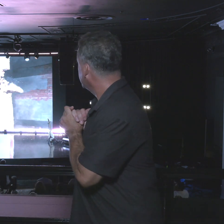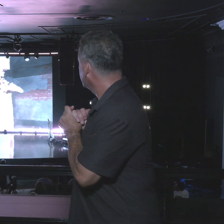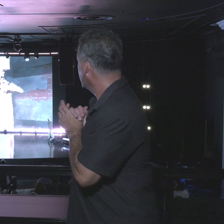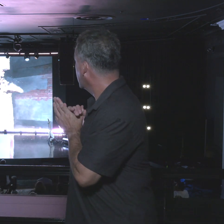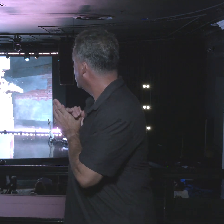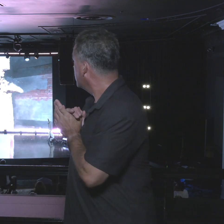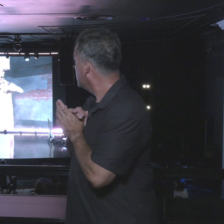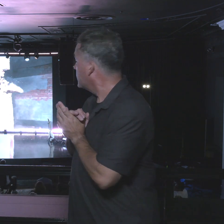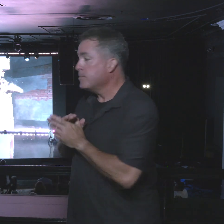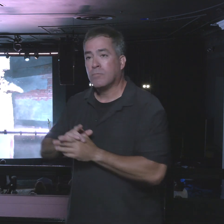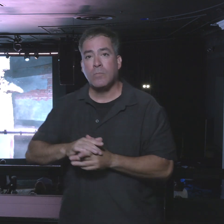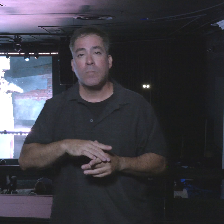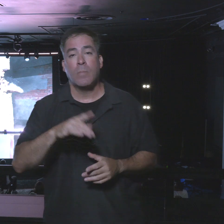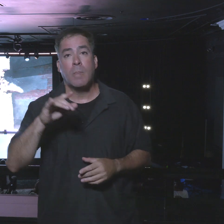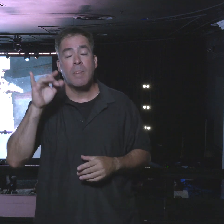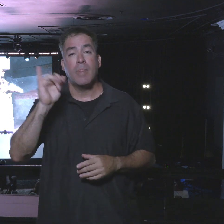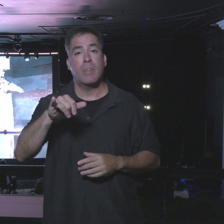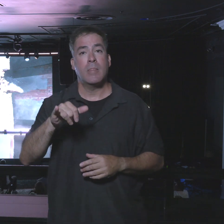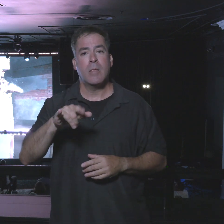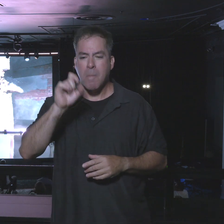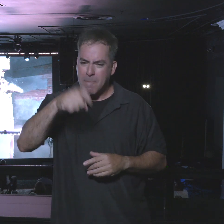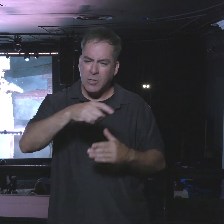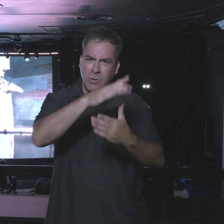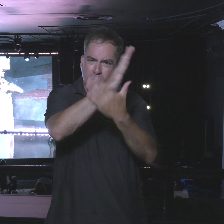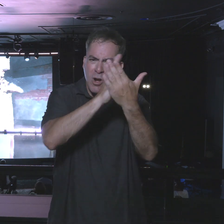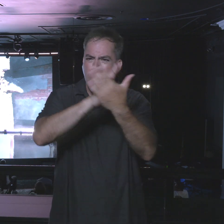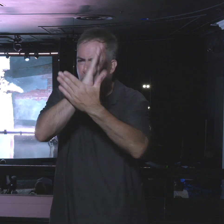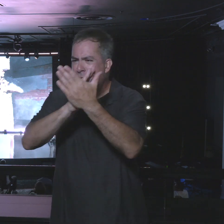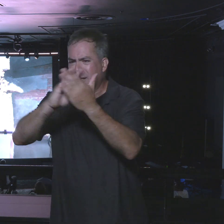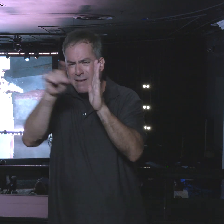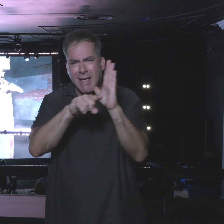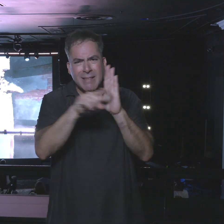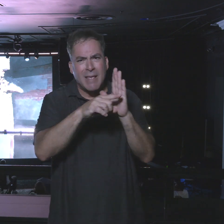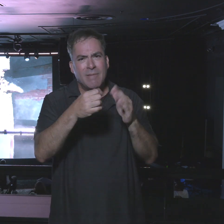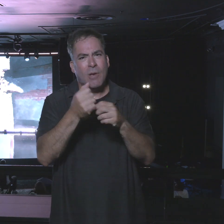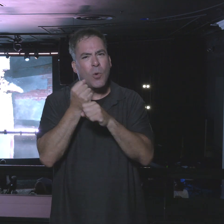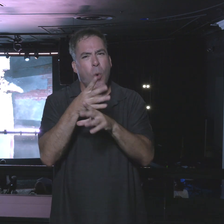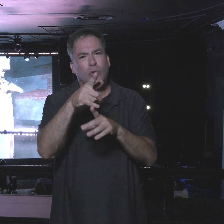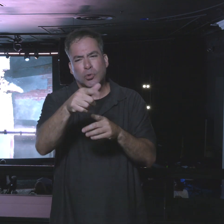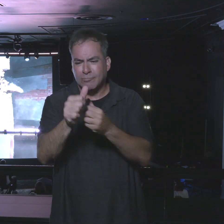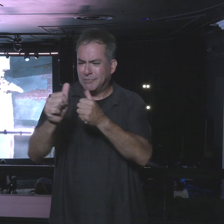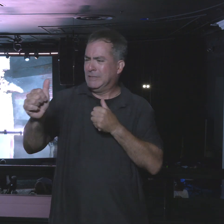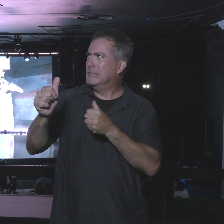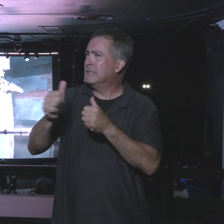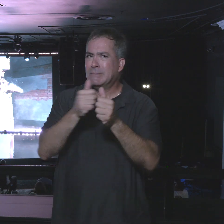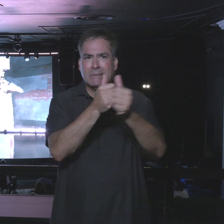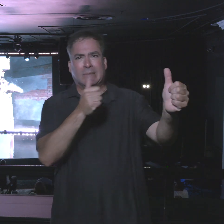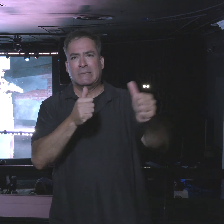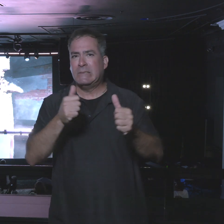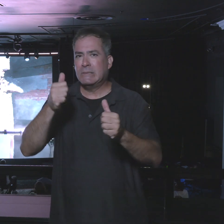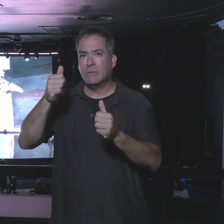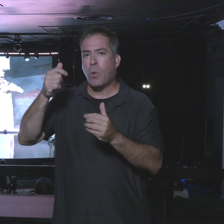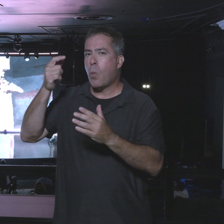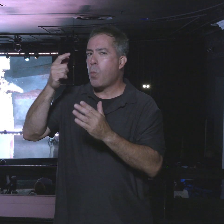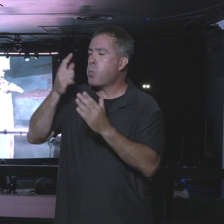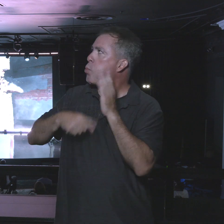Break those walls of cement that are keeping us from seeing what God sees.